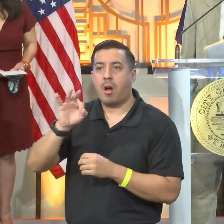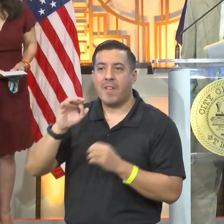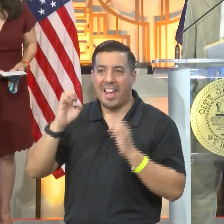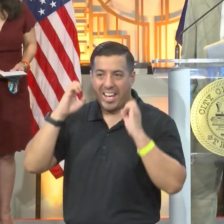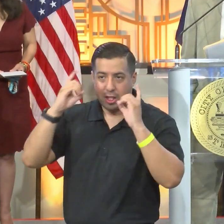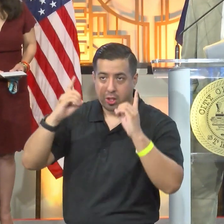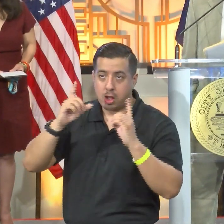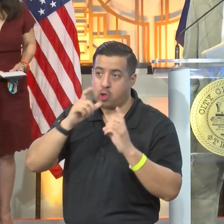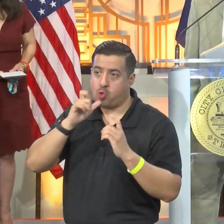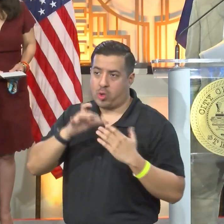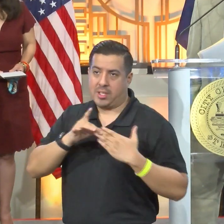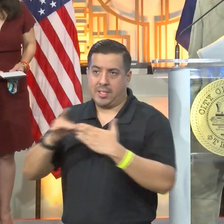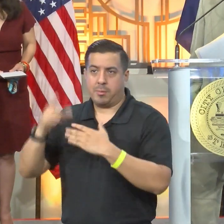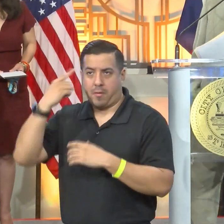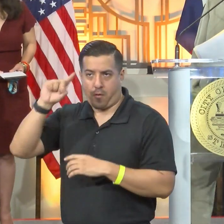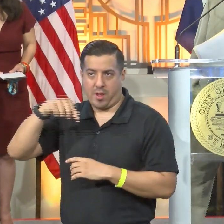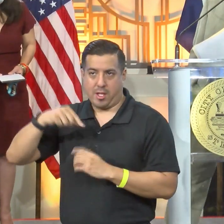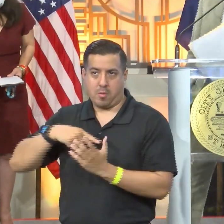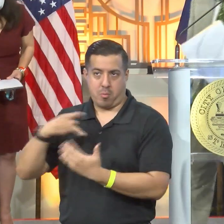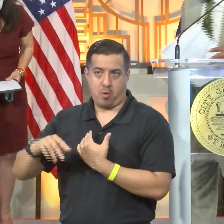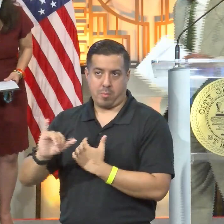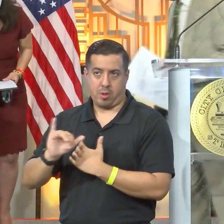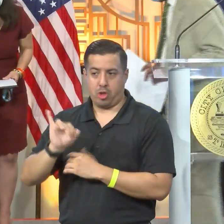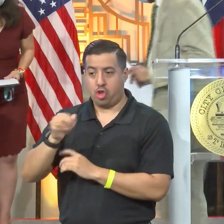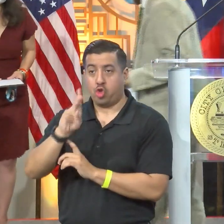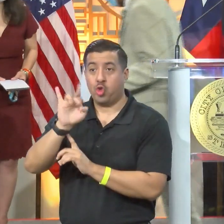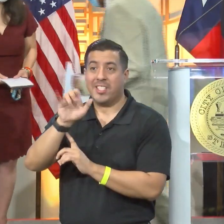who has given leadership to the Chef Program. Juliet.